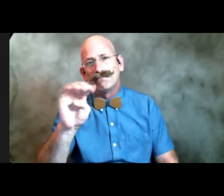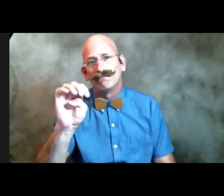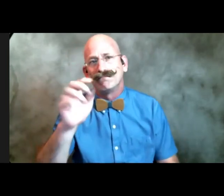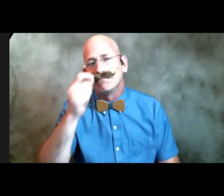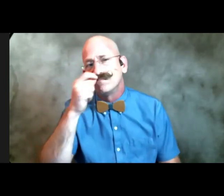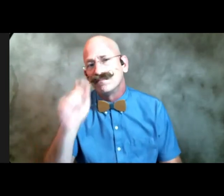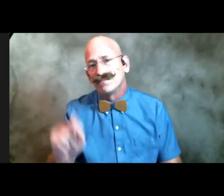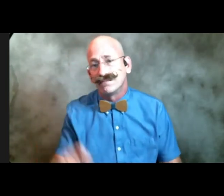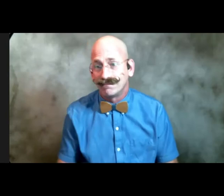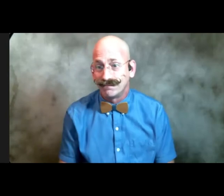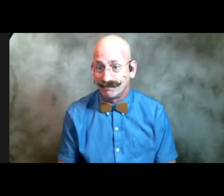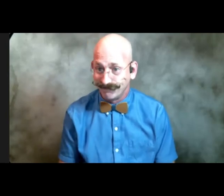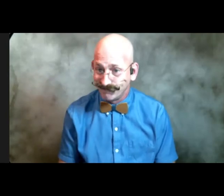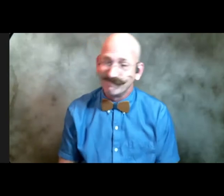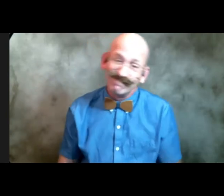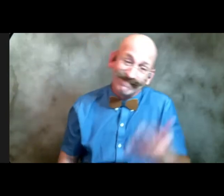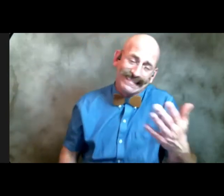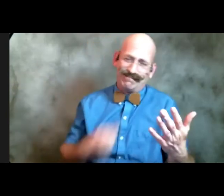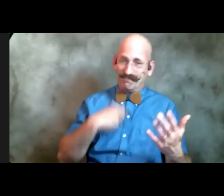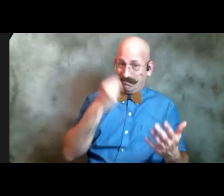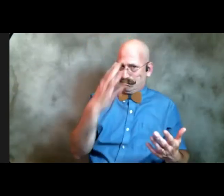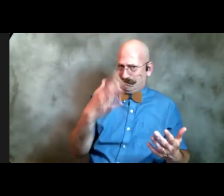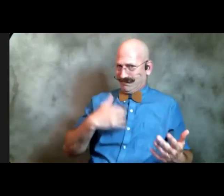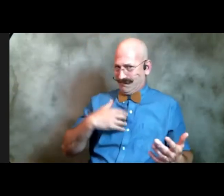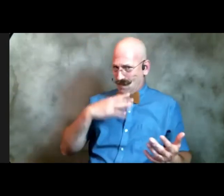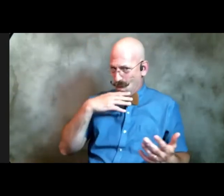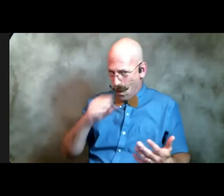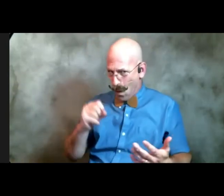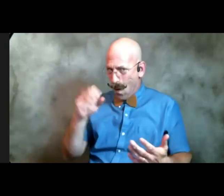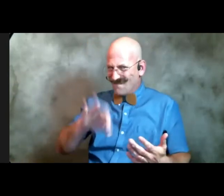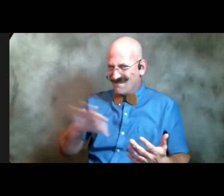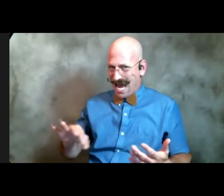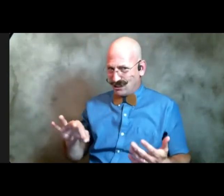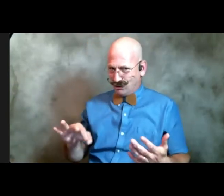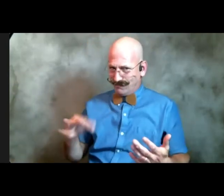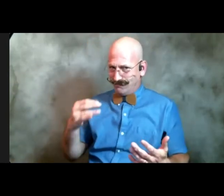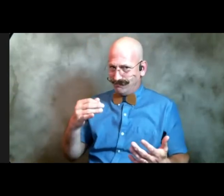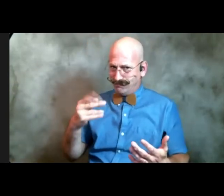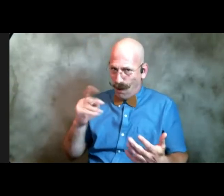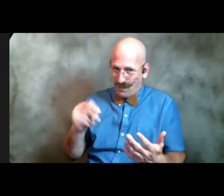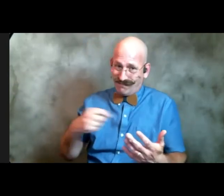i'm an old-fashioned poet i actually have these on paper not on my phone